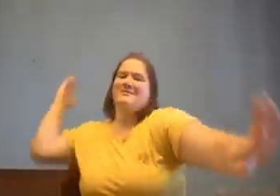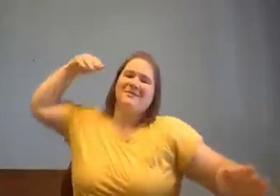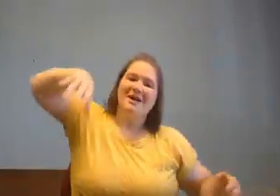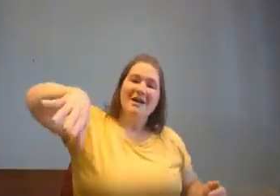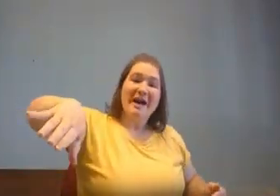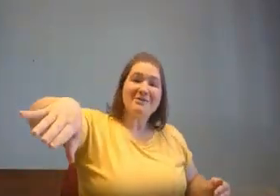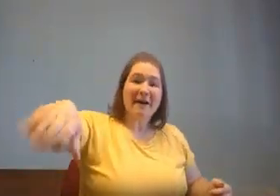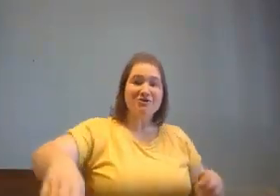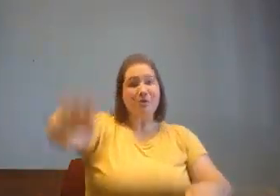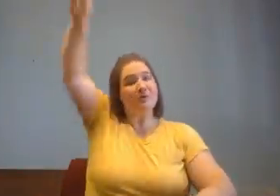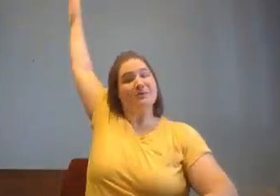And the backstroke!